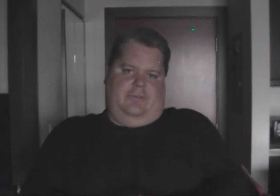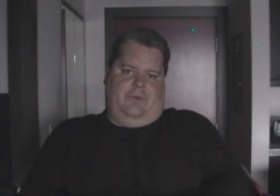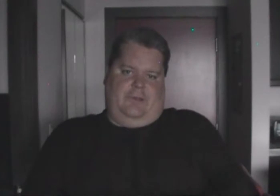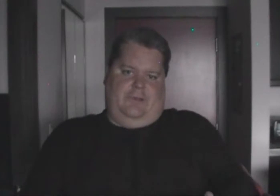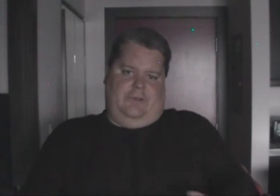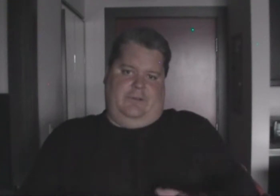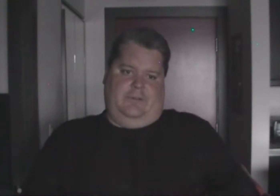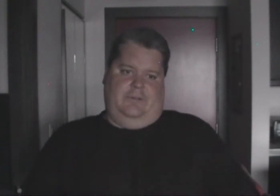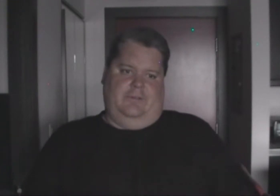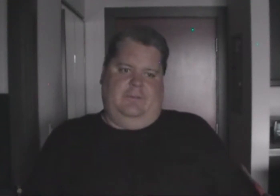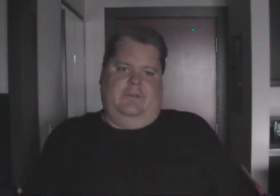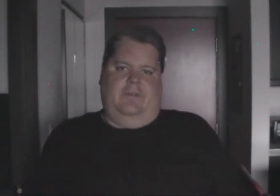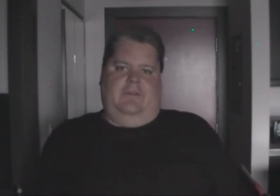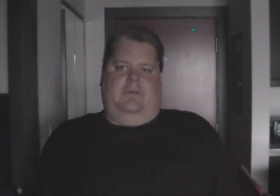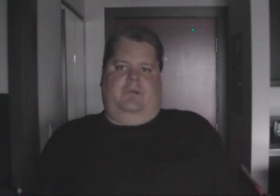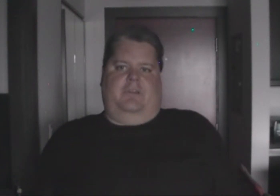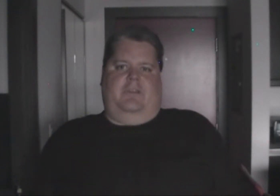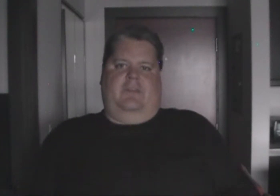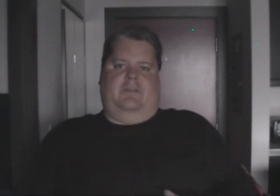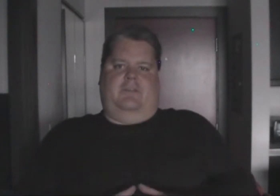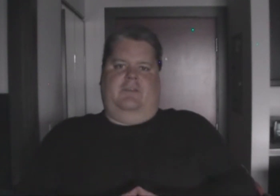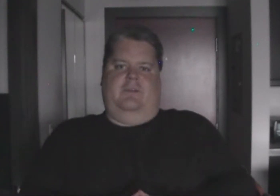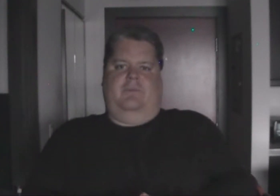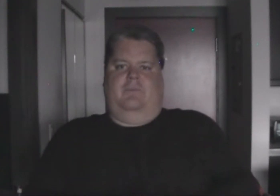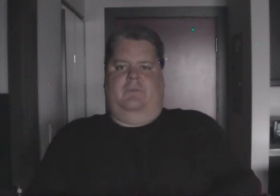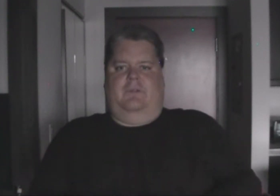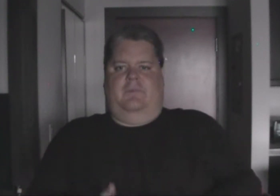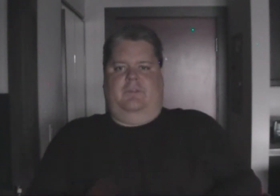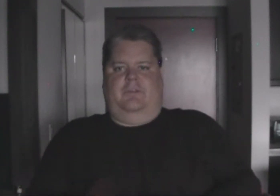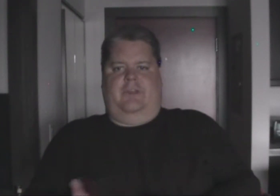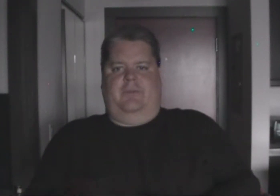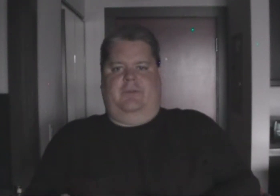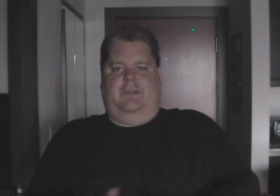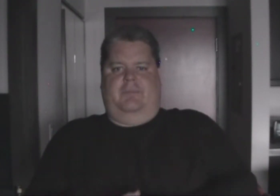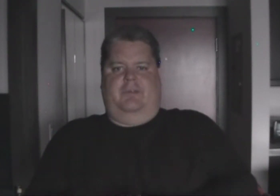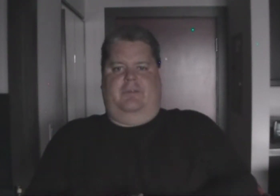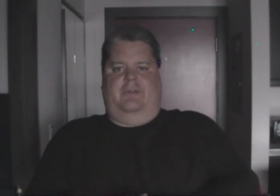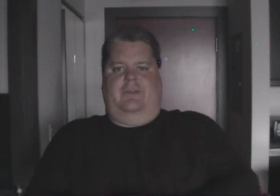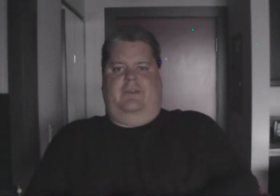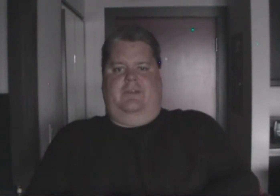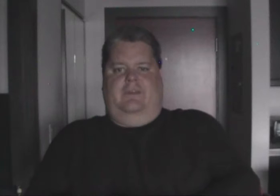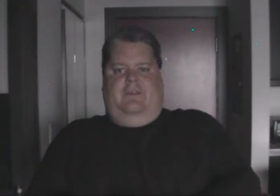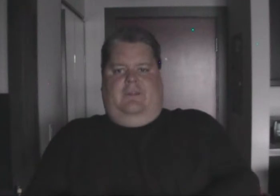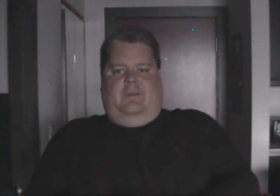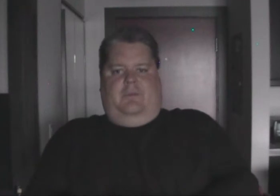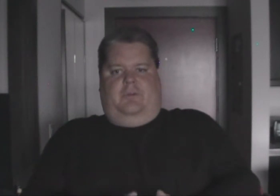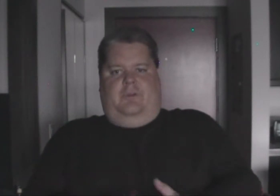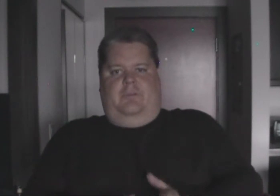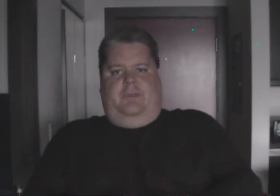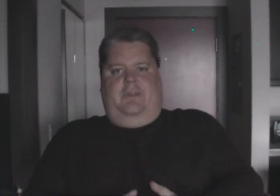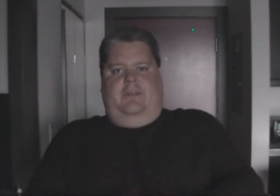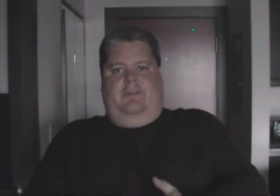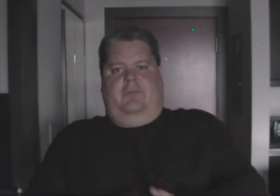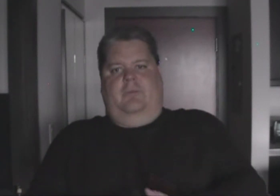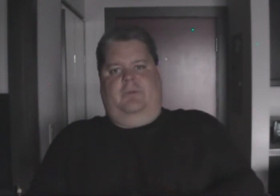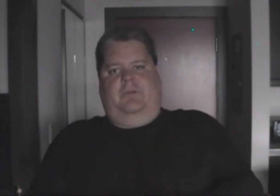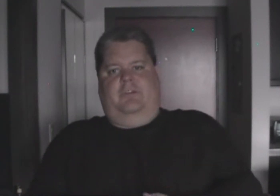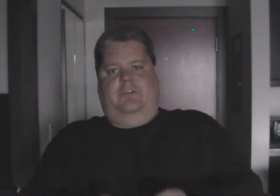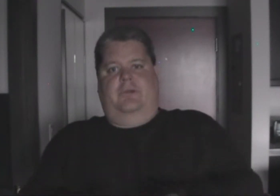four characters, but then that mystery came out, that apparently, there was going to be a Super Mario Bros. 2,